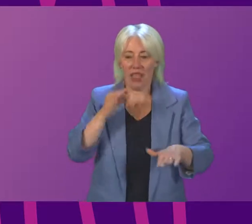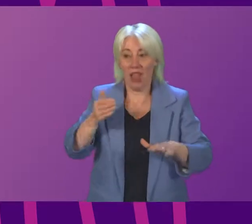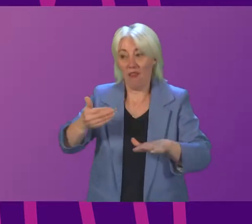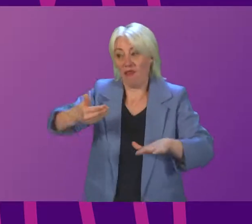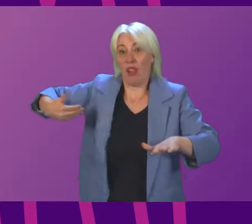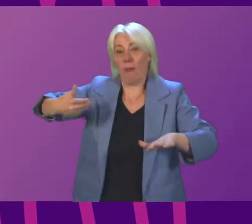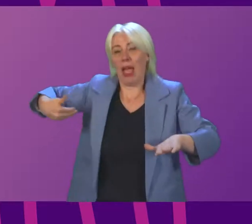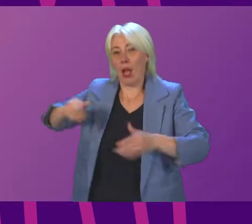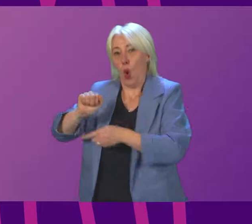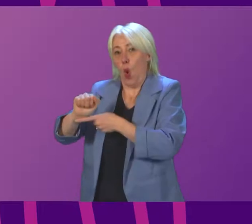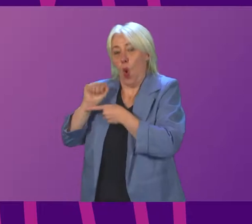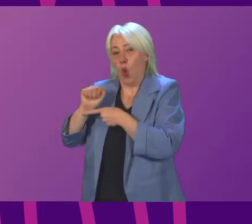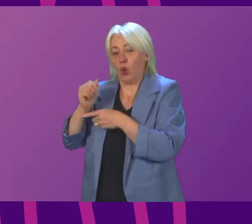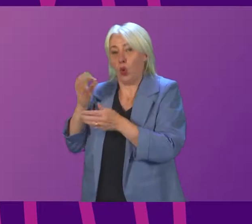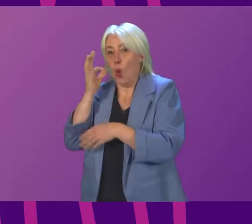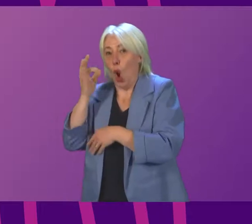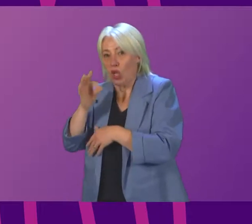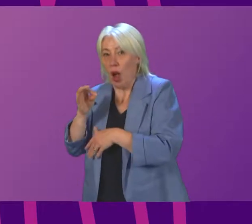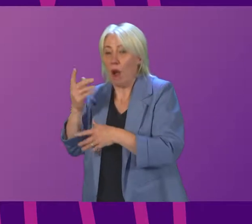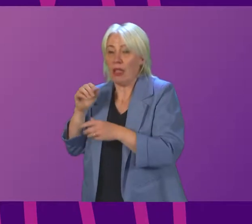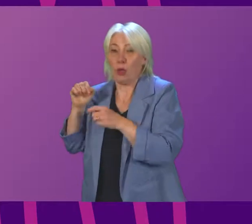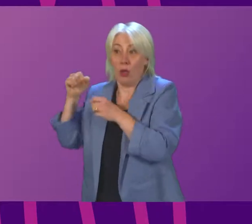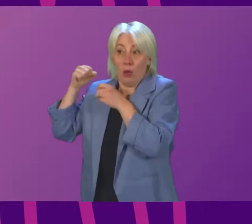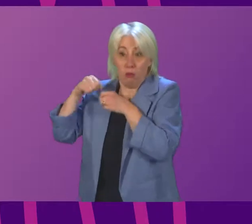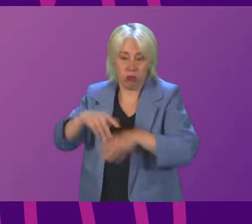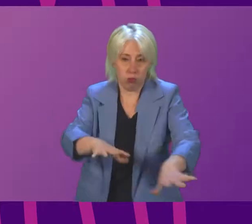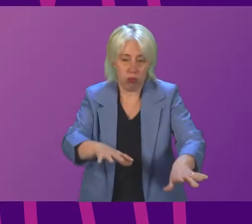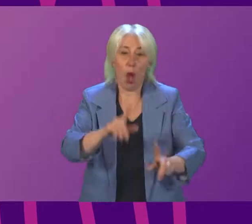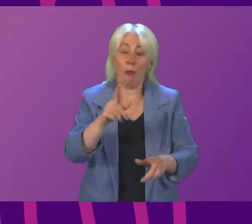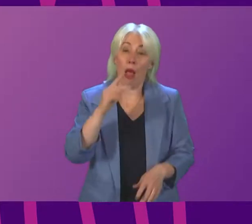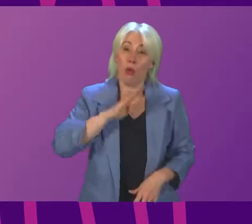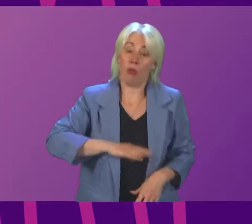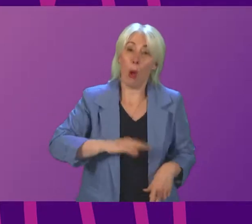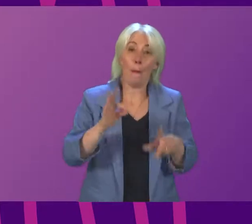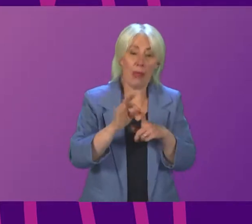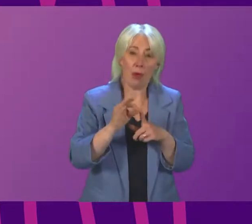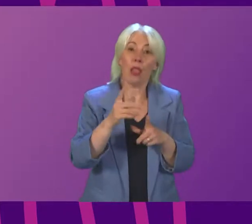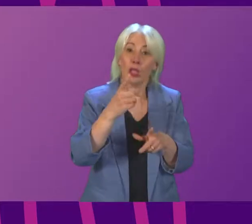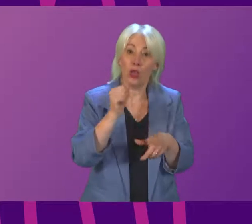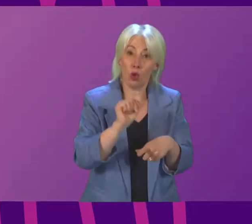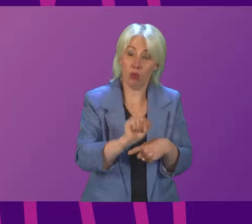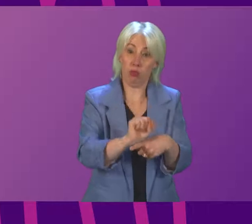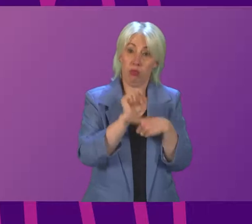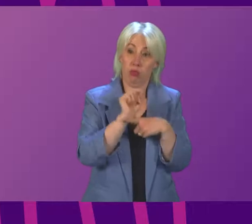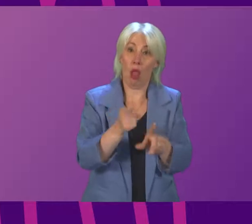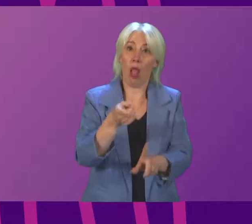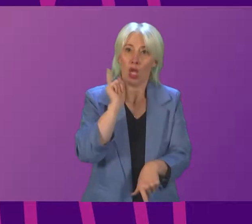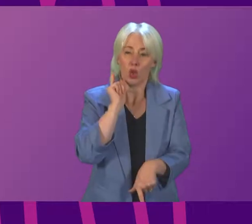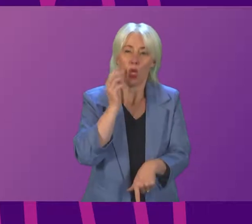Peebles were able to withstand the pressures on last week as well.